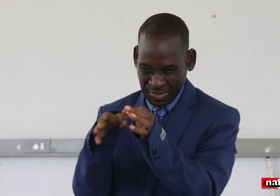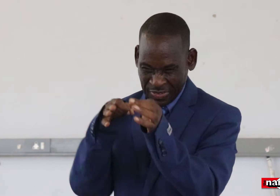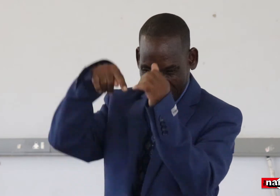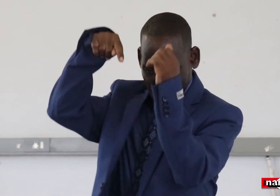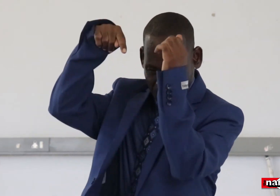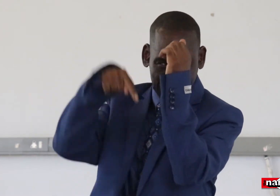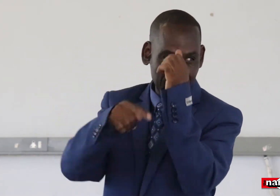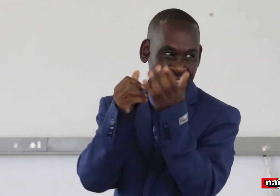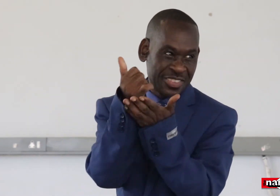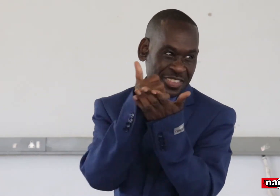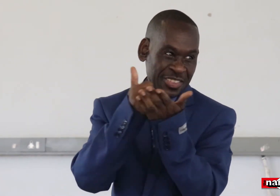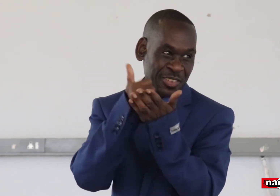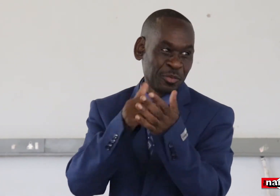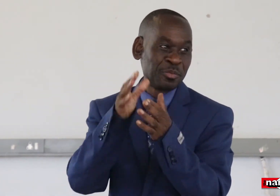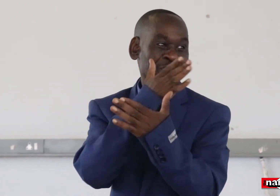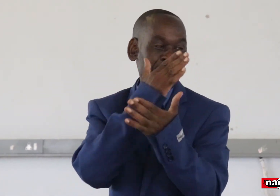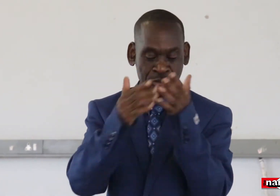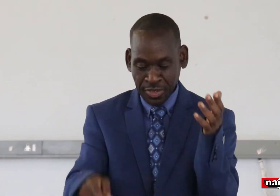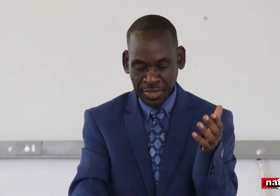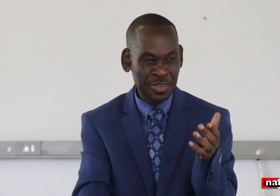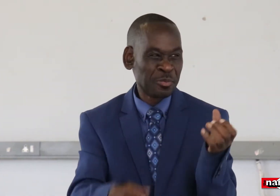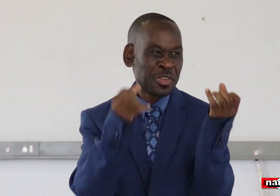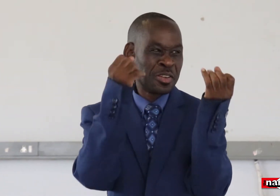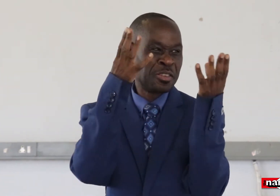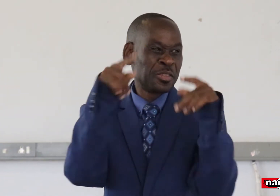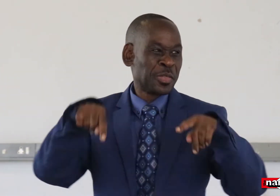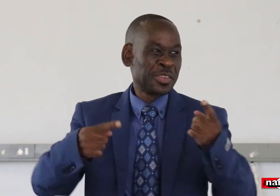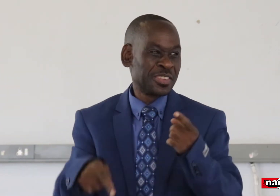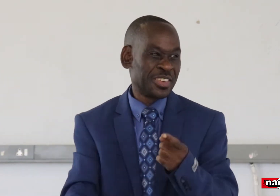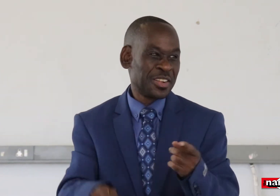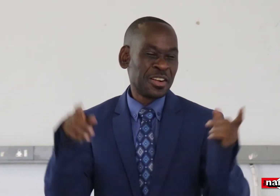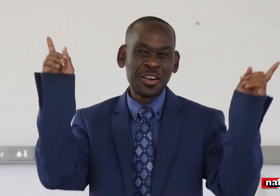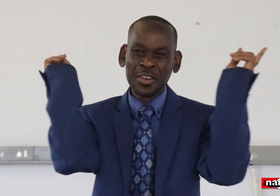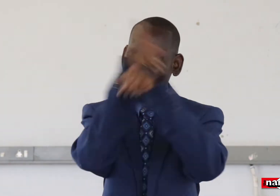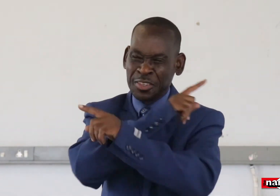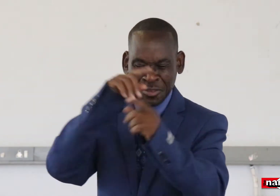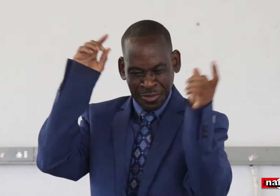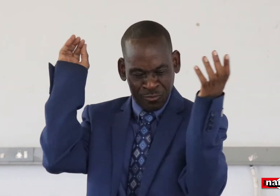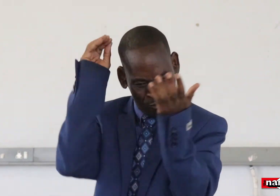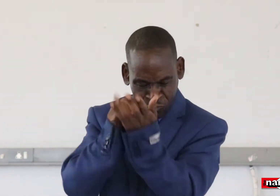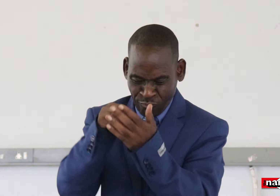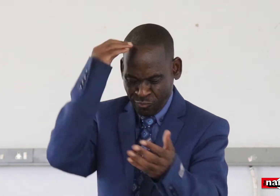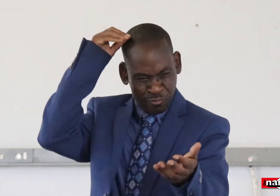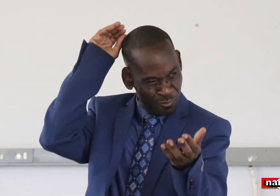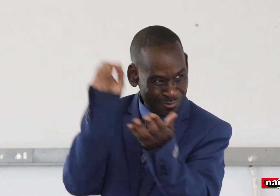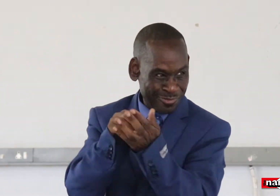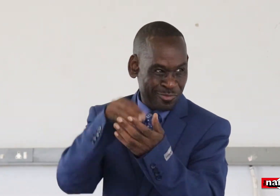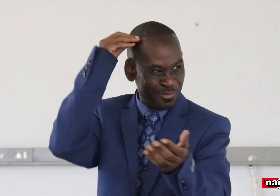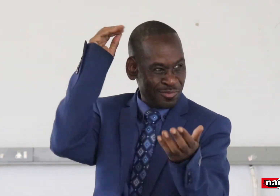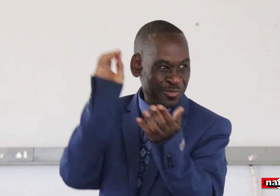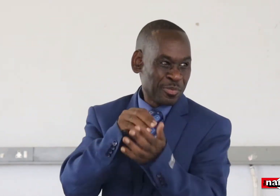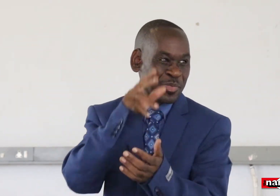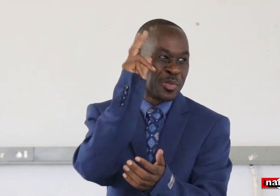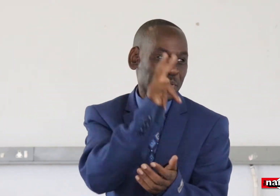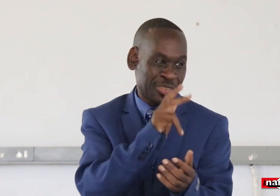I just want to explain it a bit clearly concerning the issue that most of the things which are